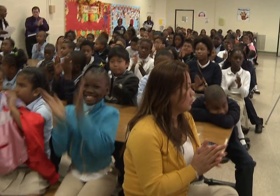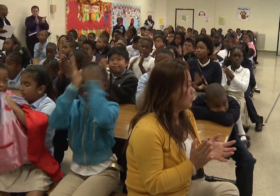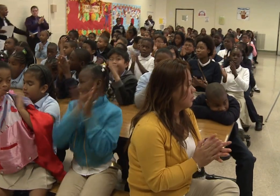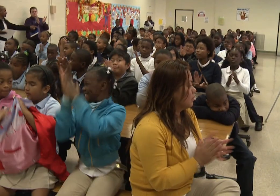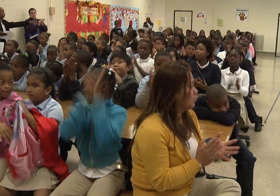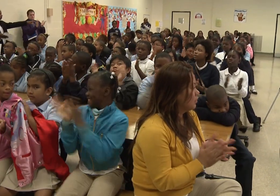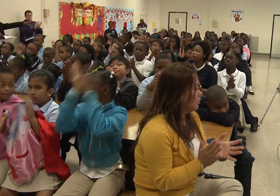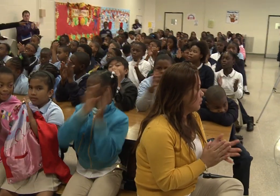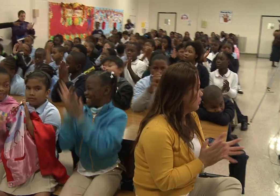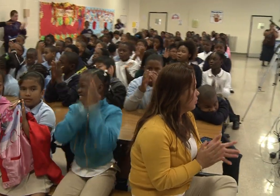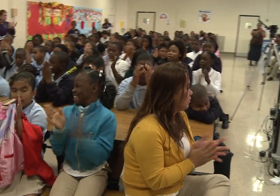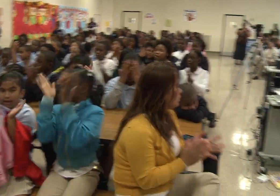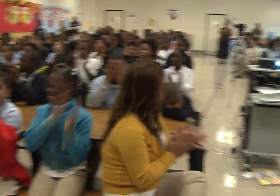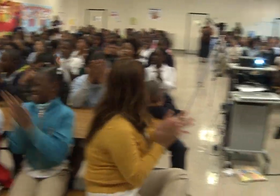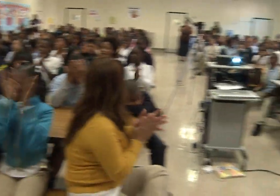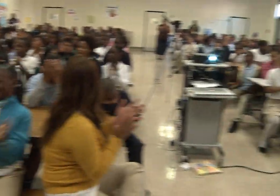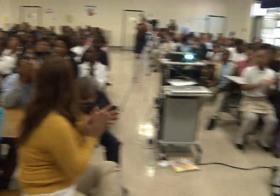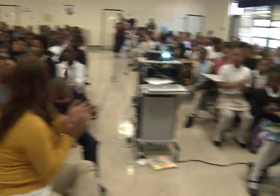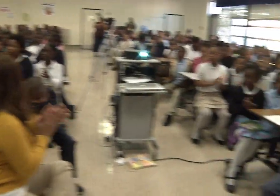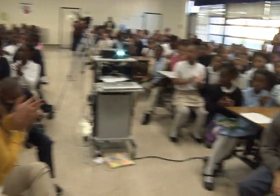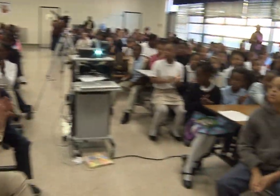know that. Thank